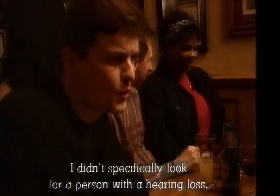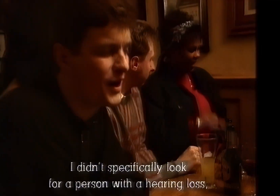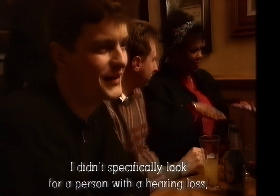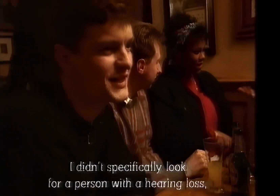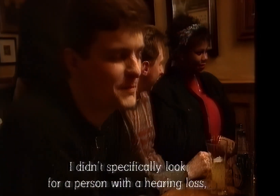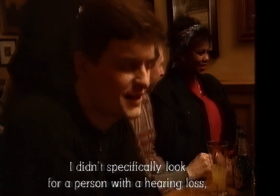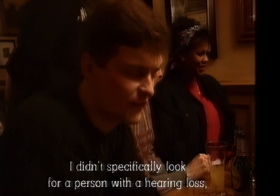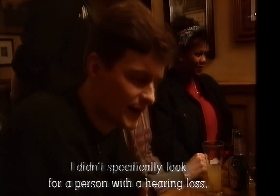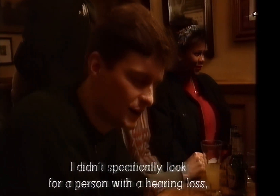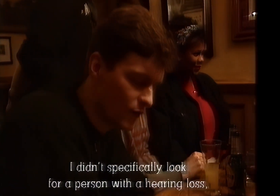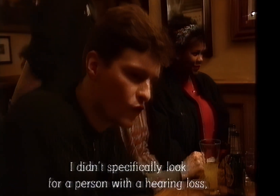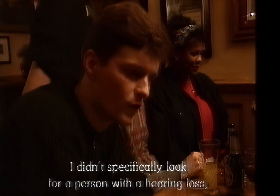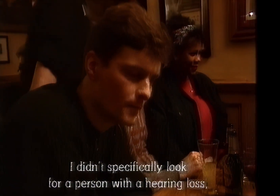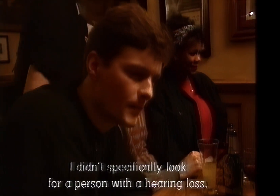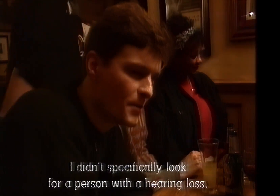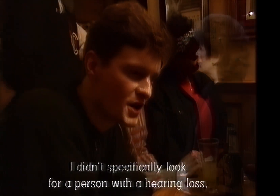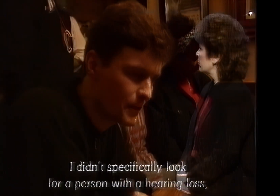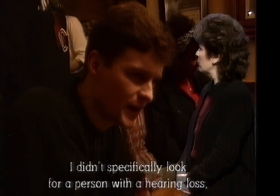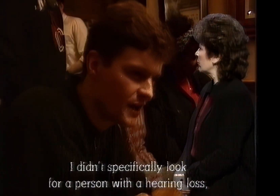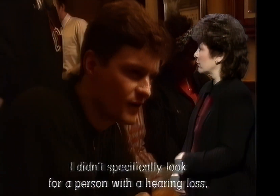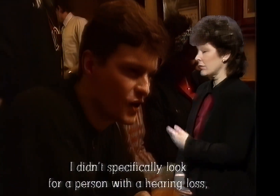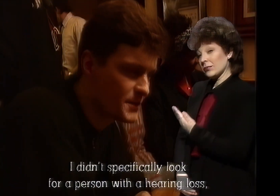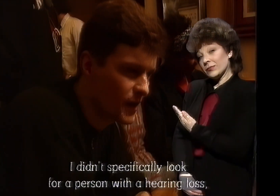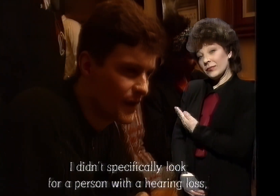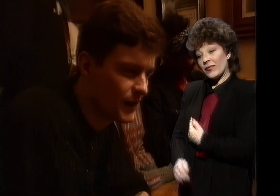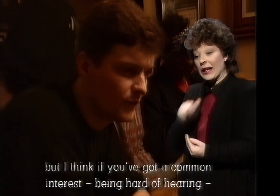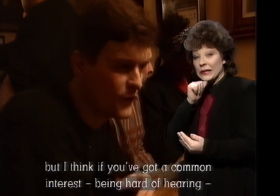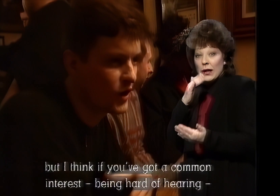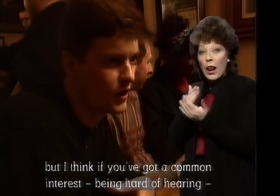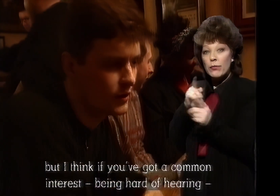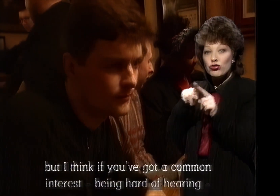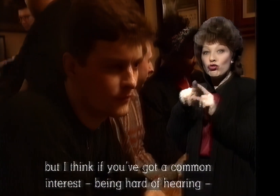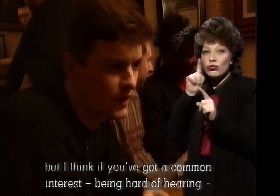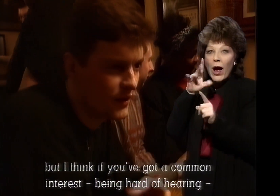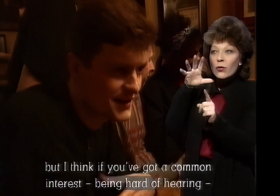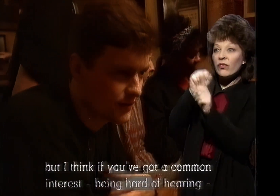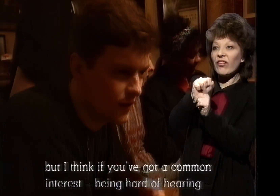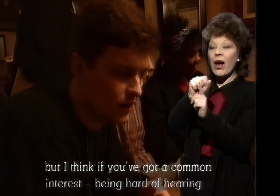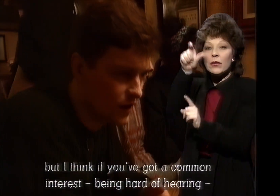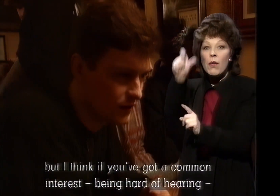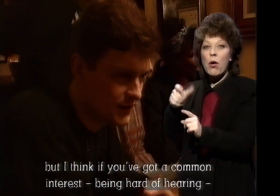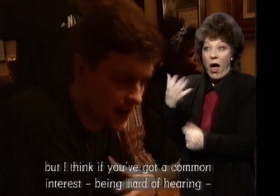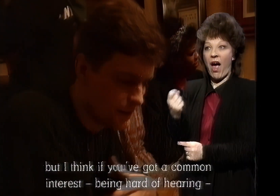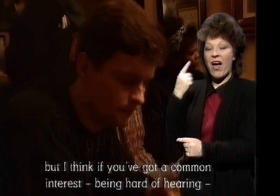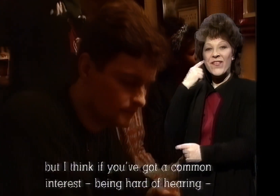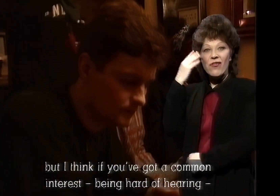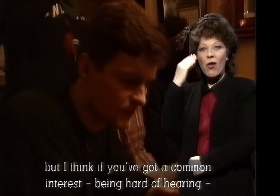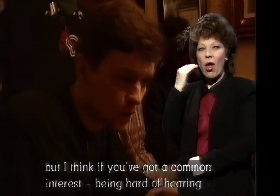Well I didn't specifically look for a person with a hearing loss. But I think if you've got the same common